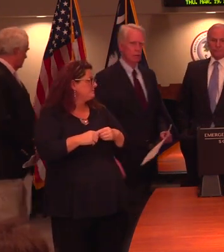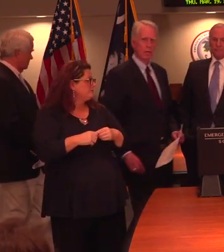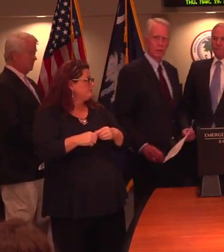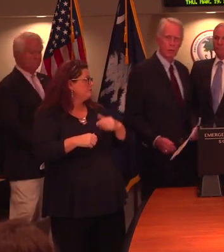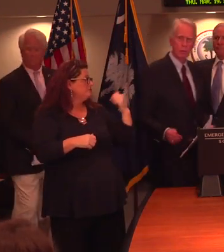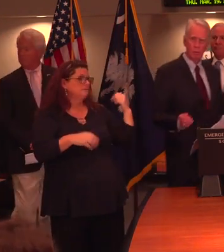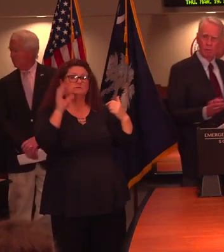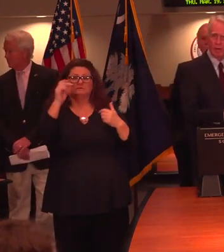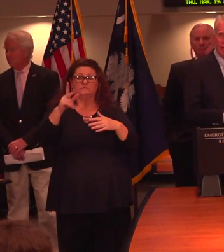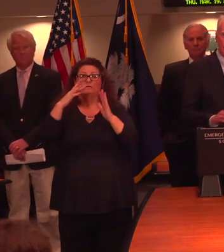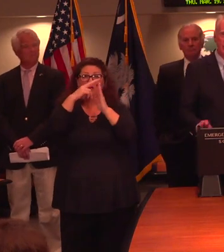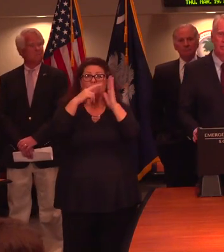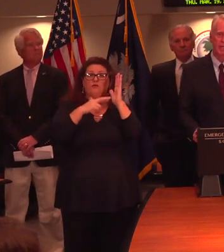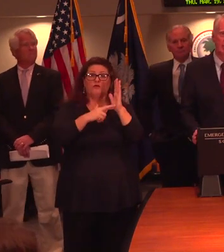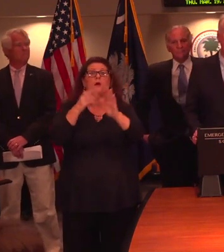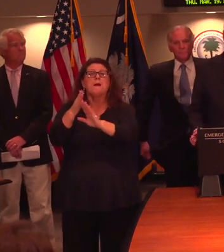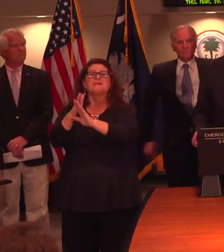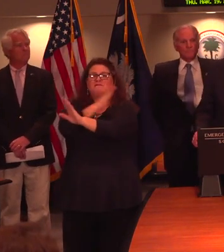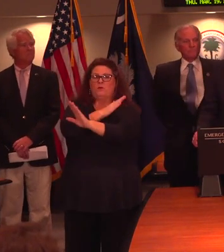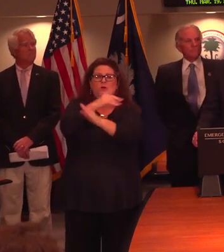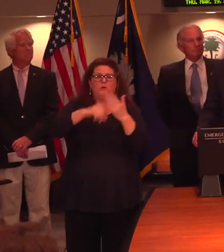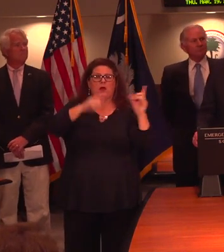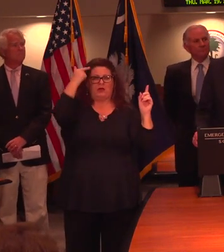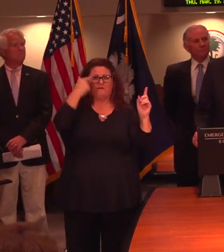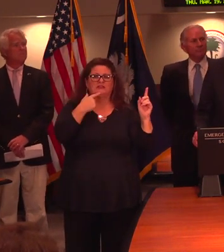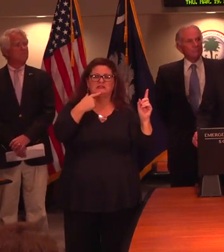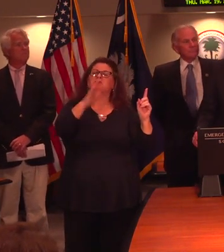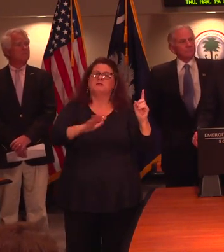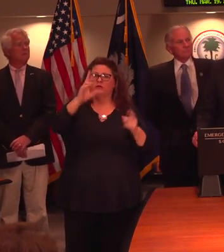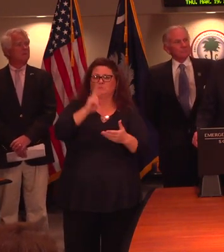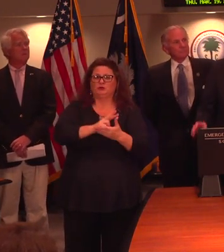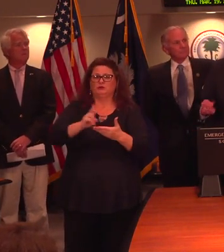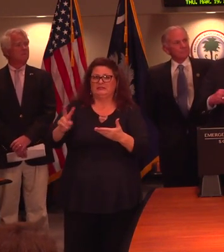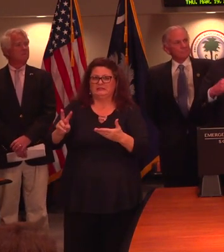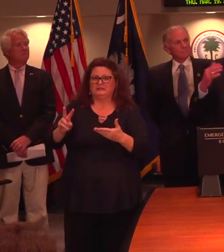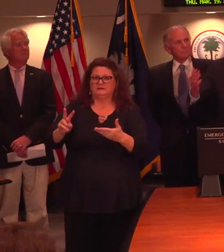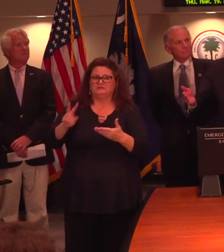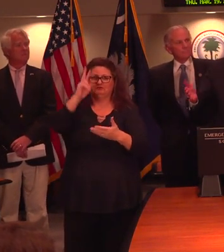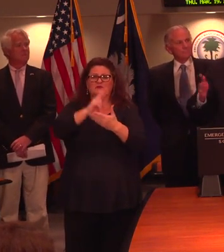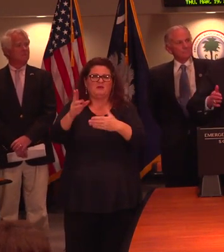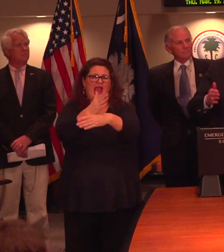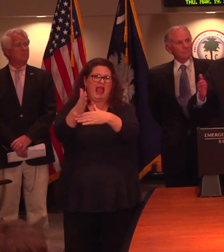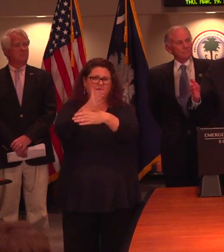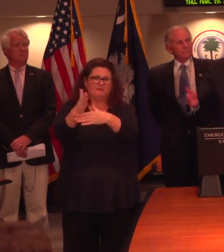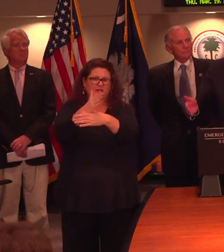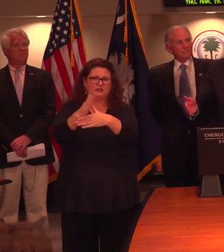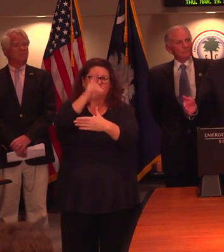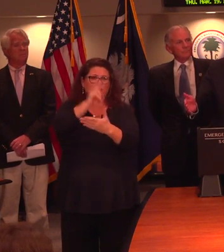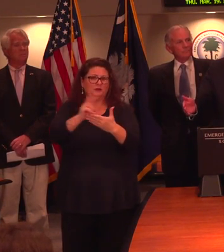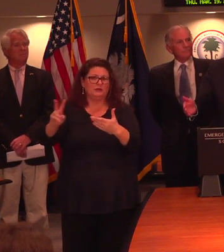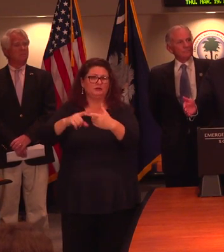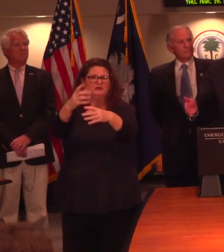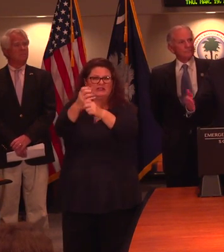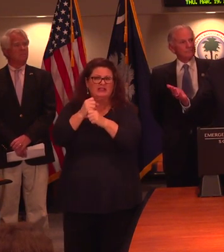So under the rule prior to the executive order, it took about two weeks with average employer response as